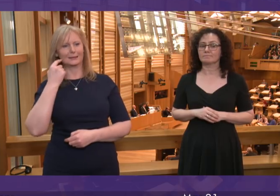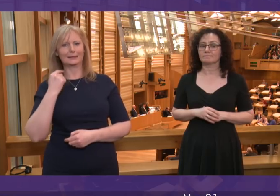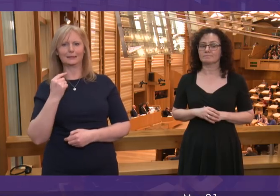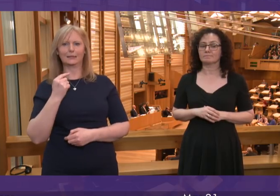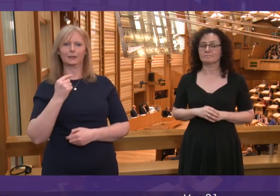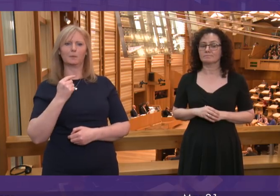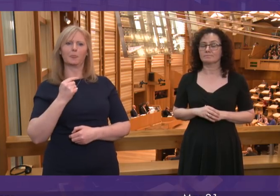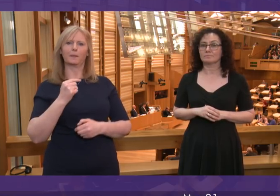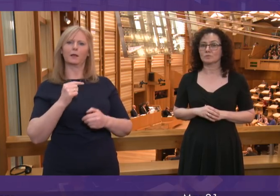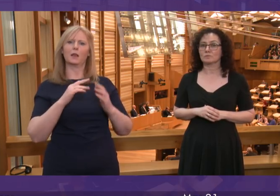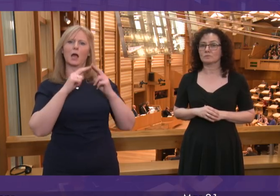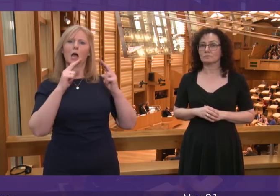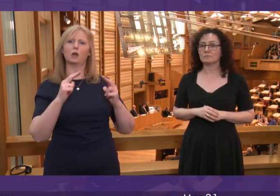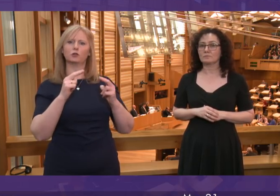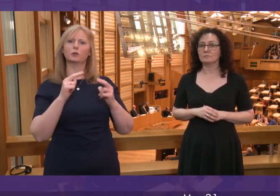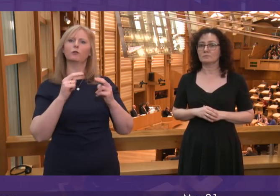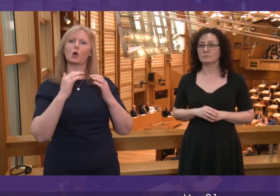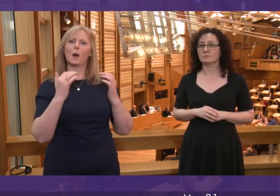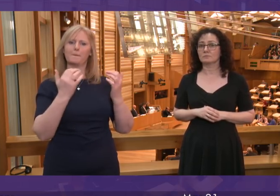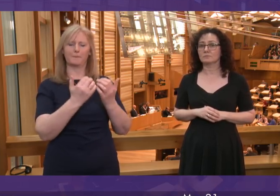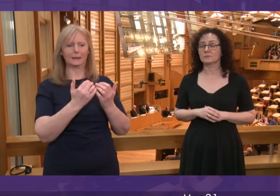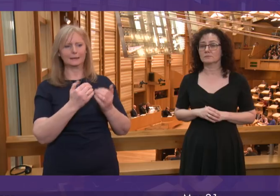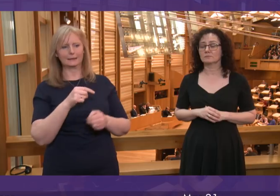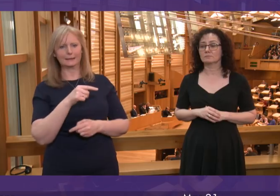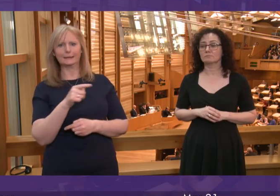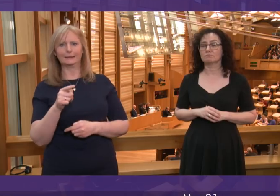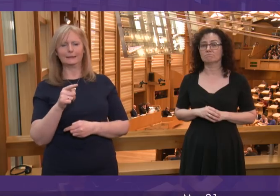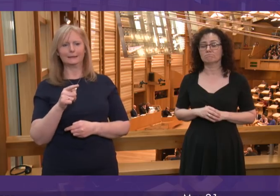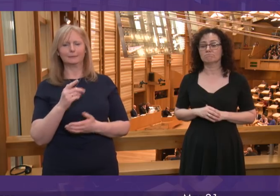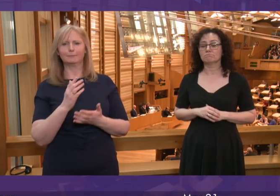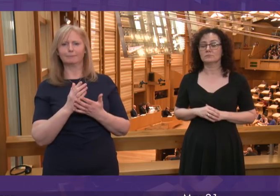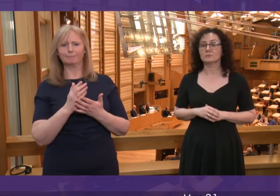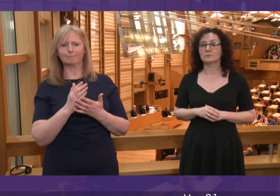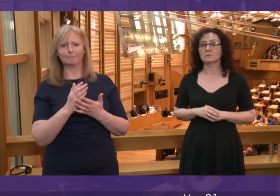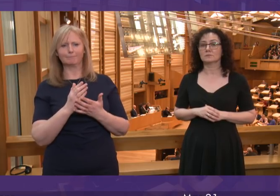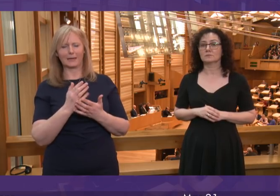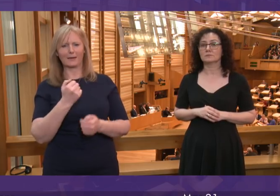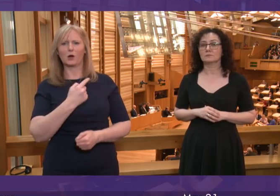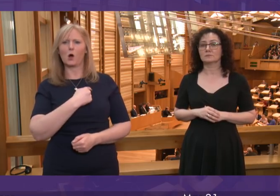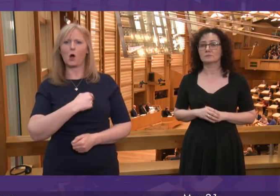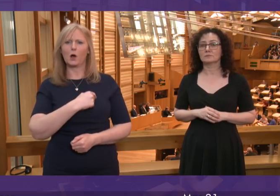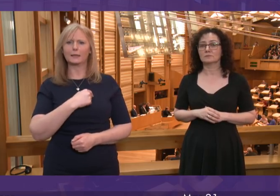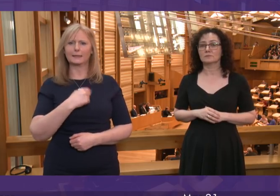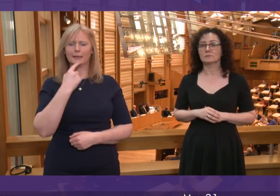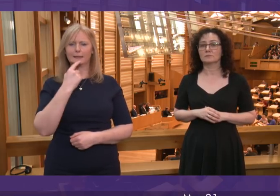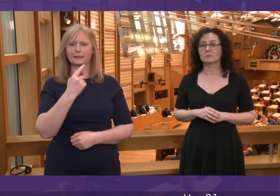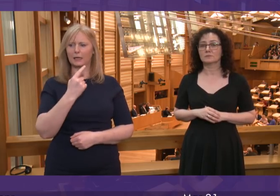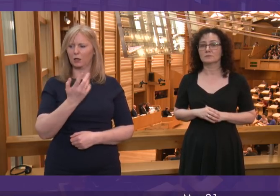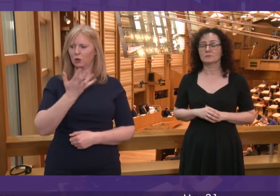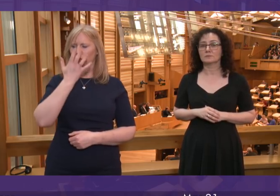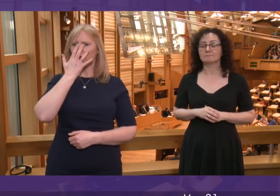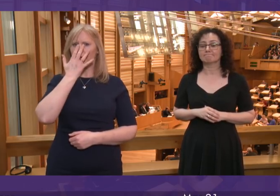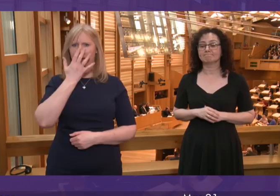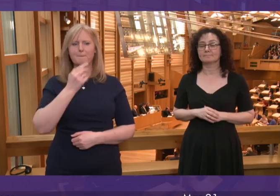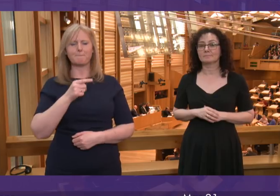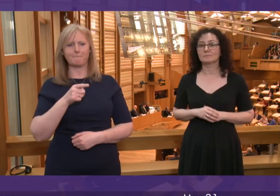Dominic Grieve, a moderate Tory. think everybody would accept an honourable person. Having the honesty to say that he was ashamed to